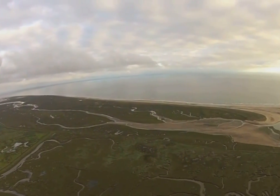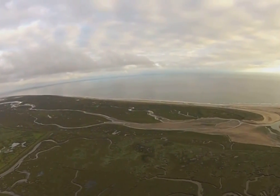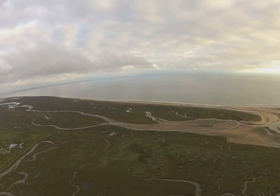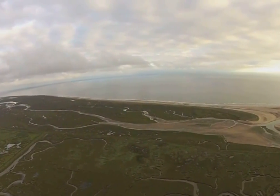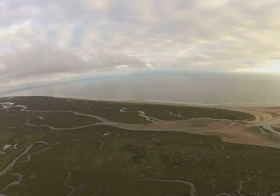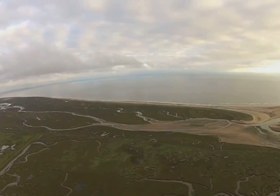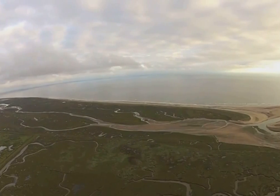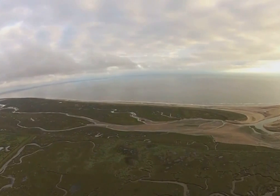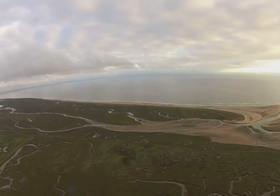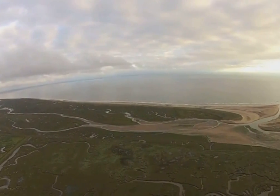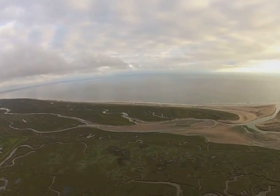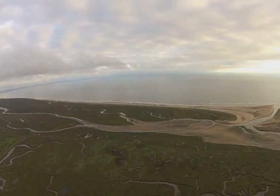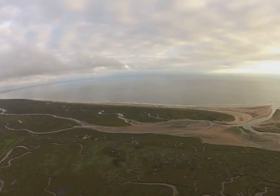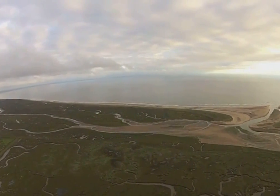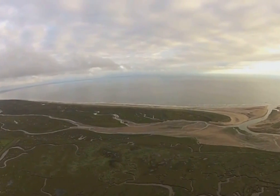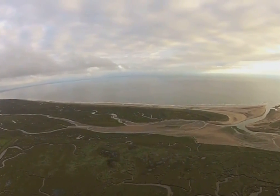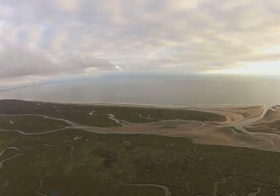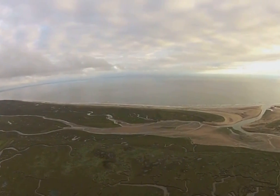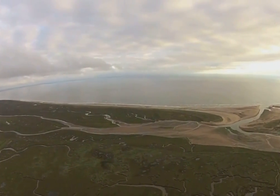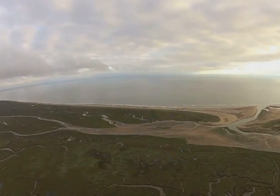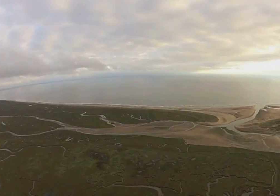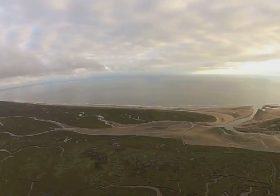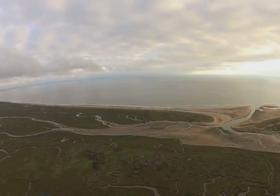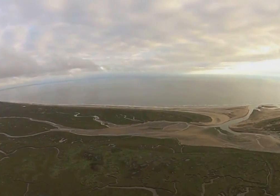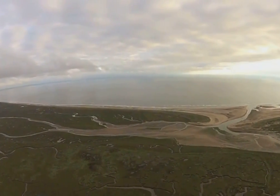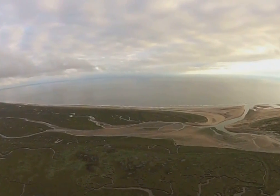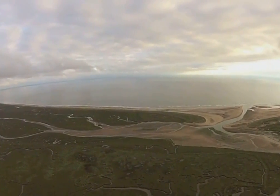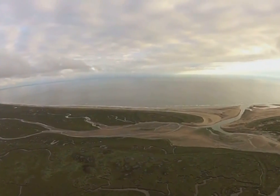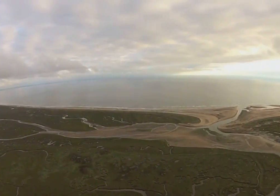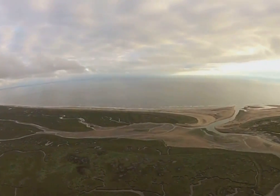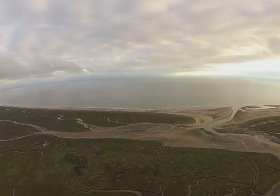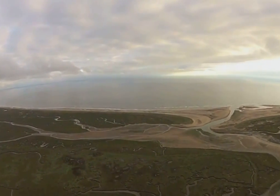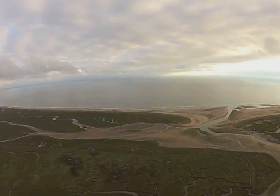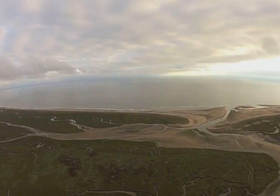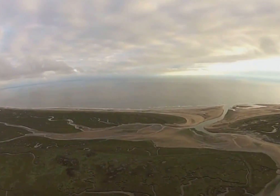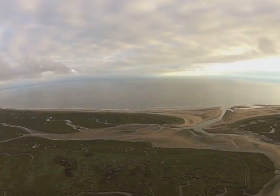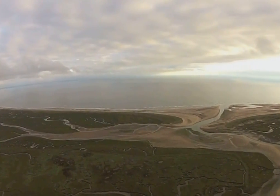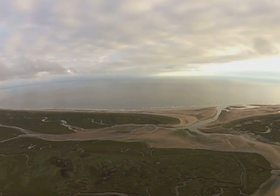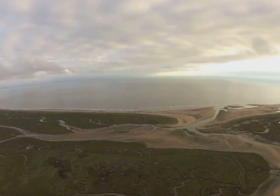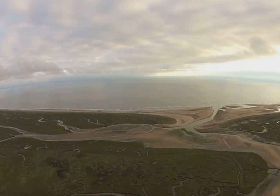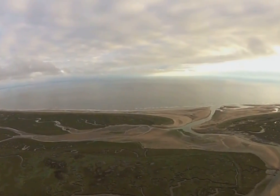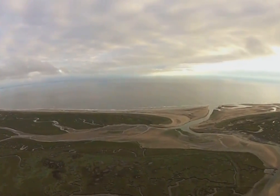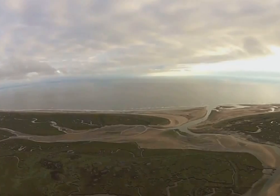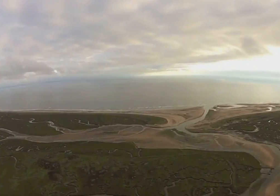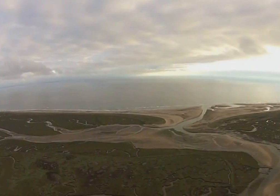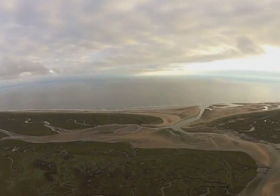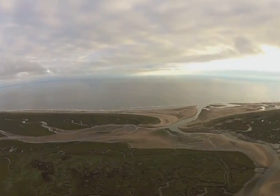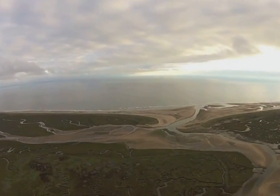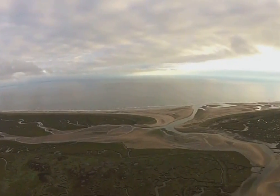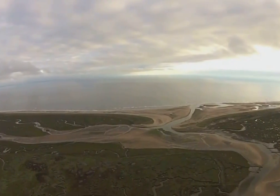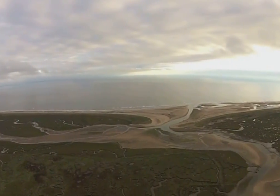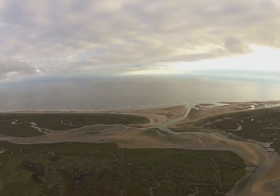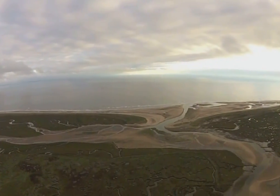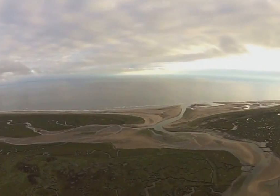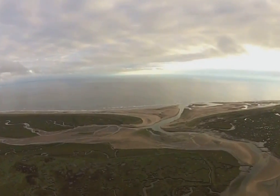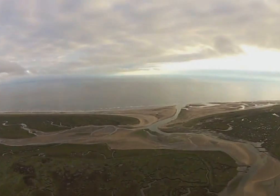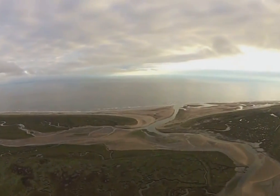or young salmon, will dwell in this place temporarily, for it is in this place that he will undergo the